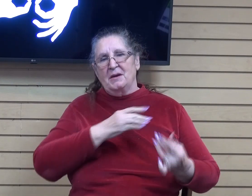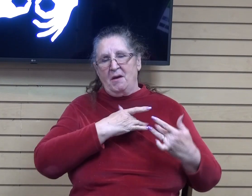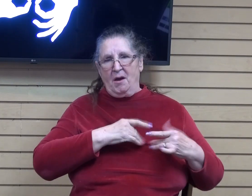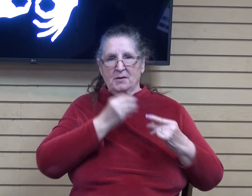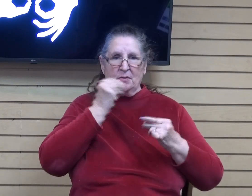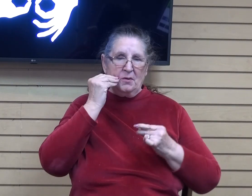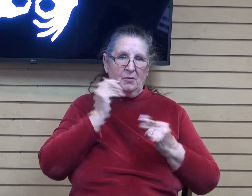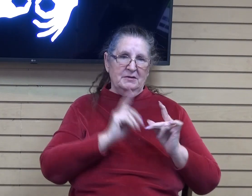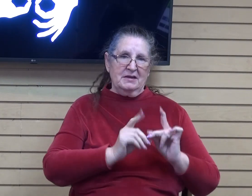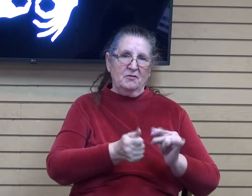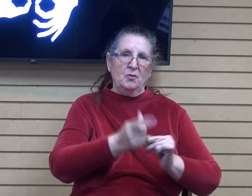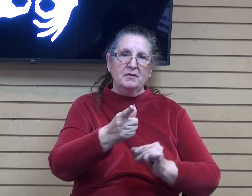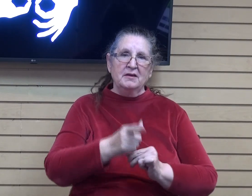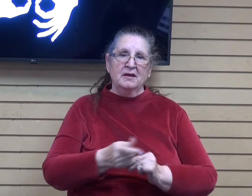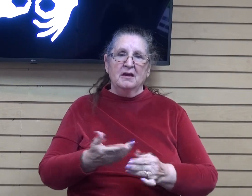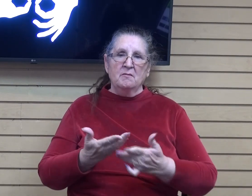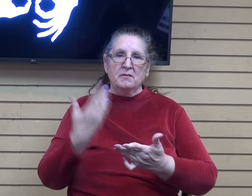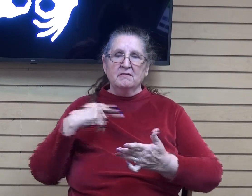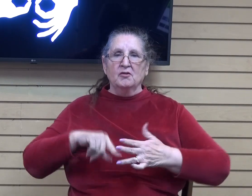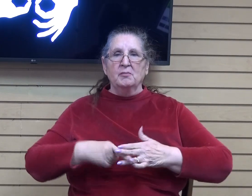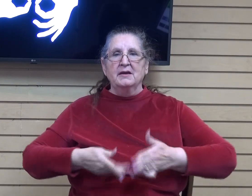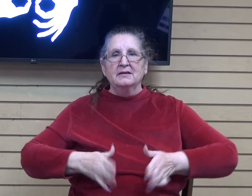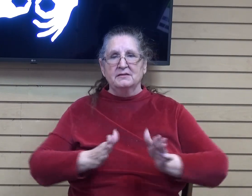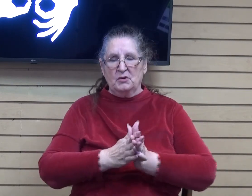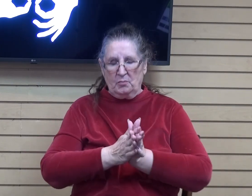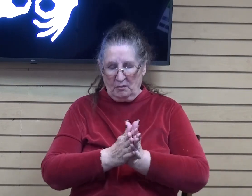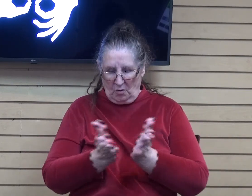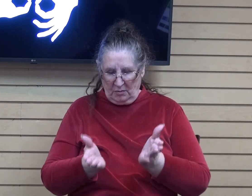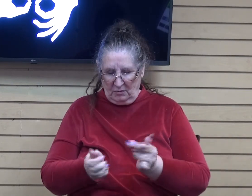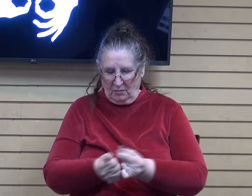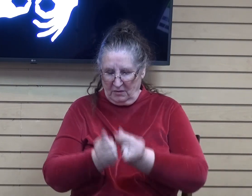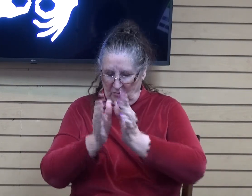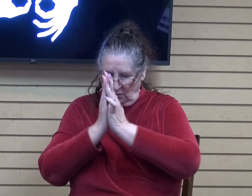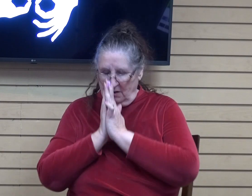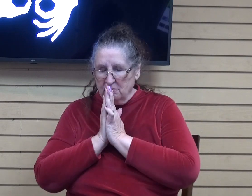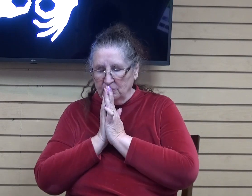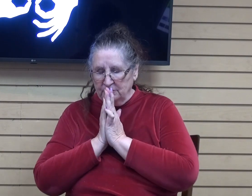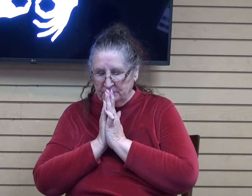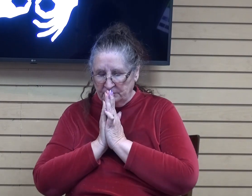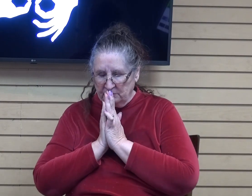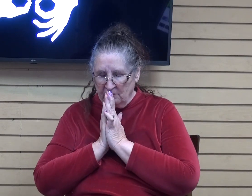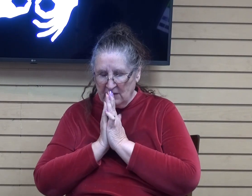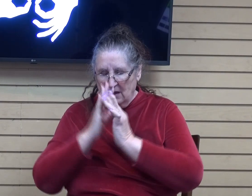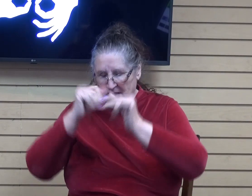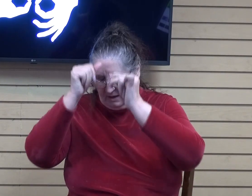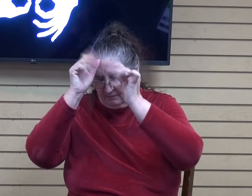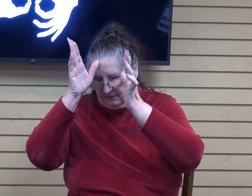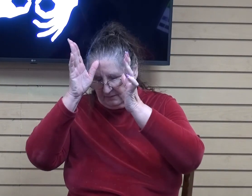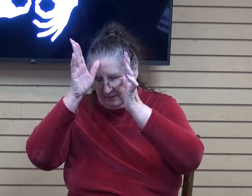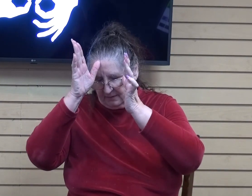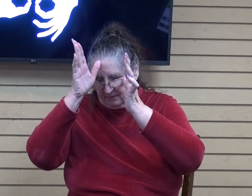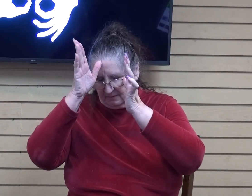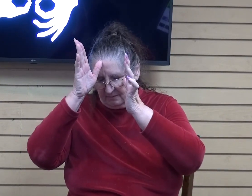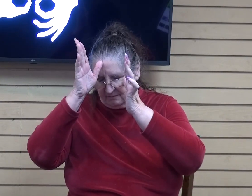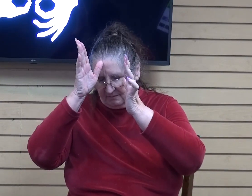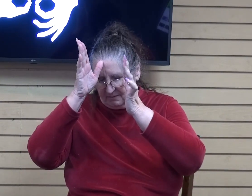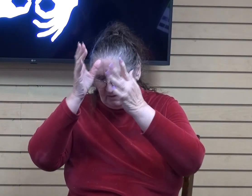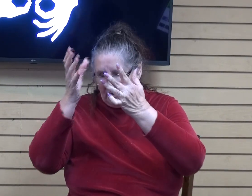but before we begin let's open up in a word of prayer heavenly father we just want to thank you lord